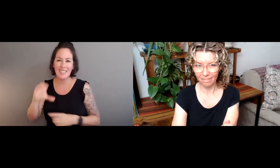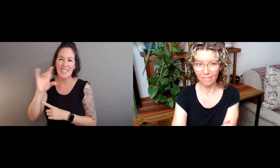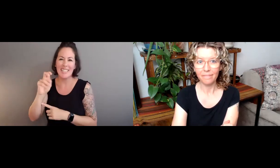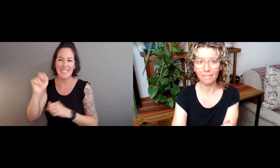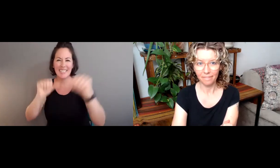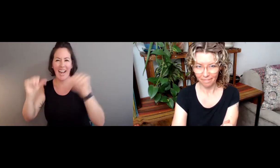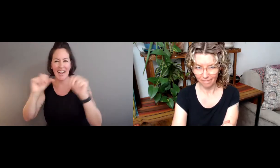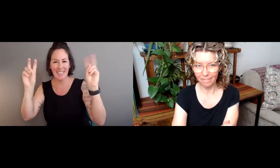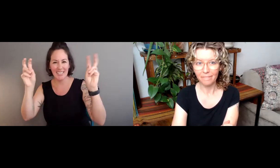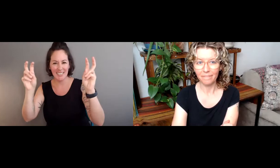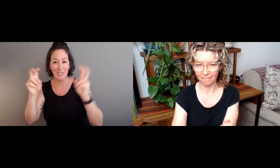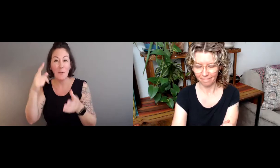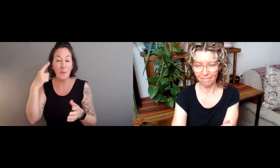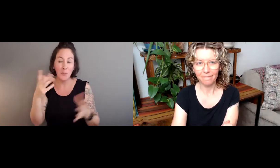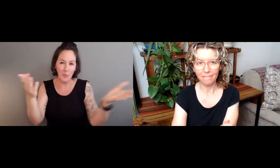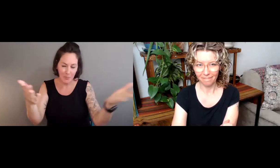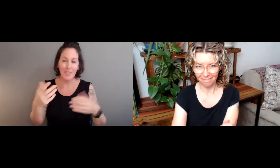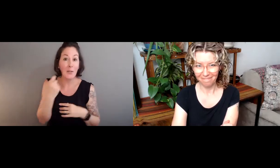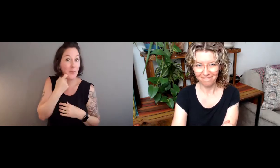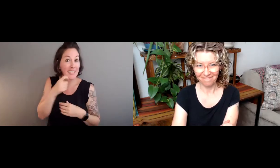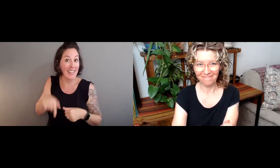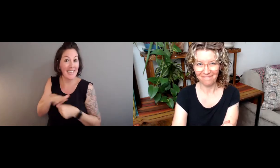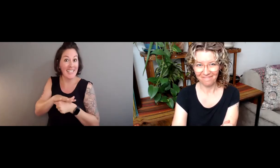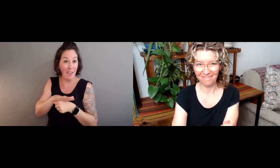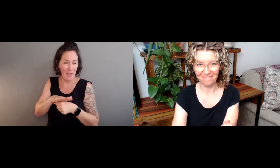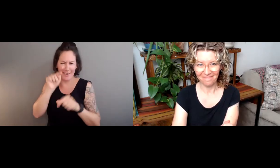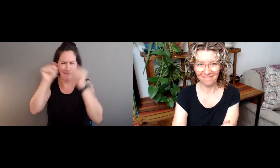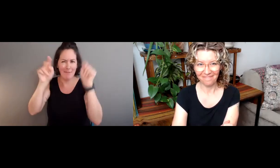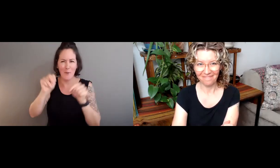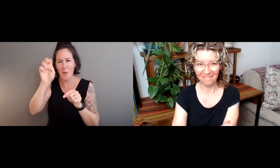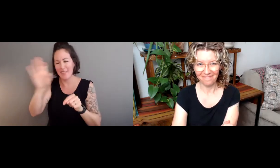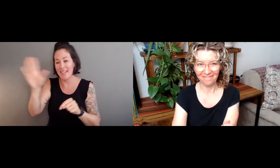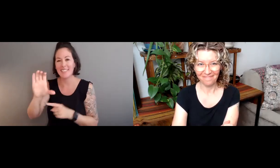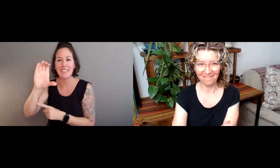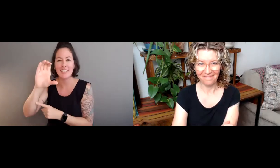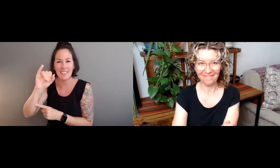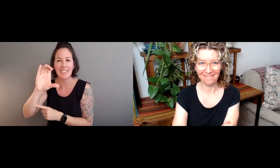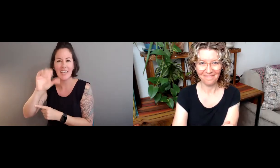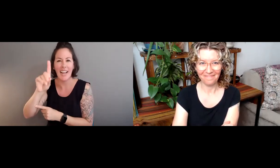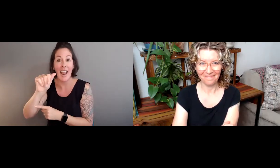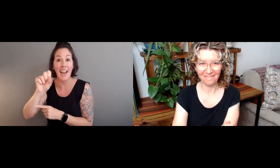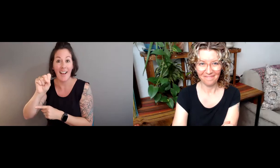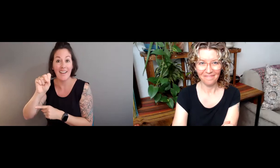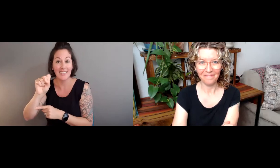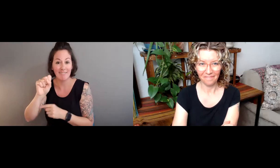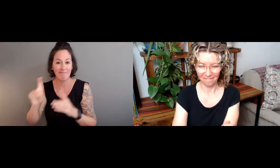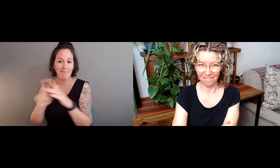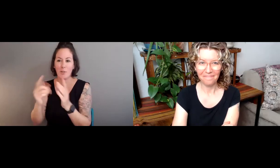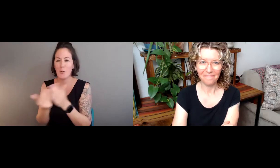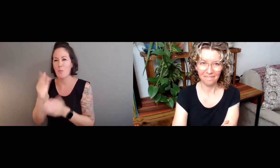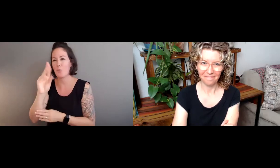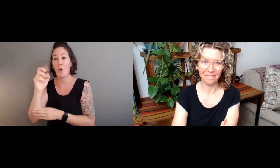crowdsourcing or consumer-based sciences, citizen